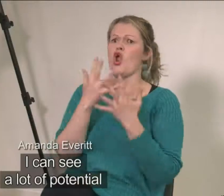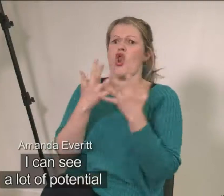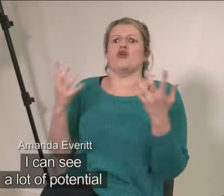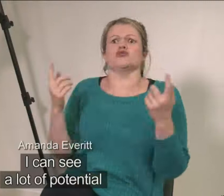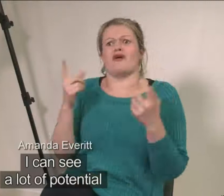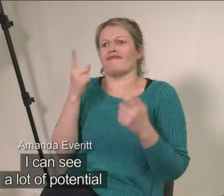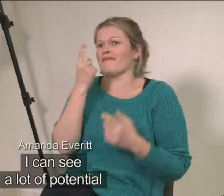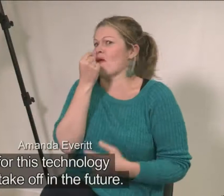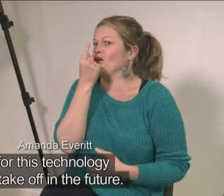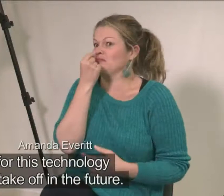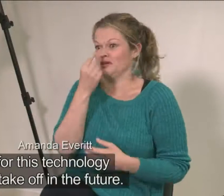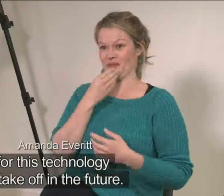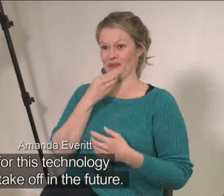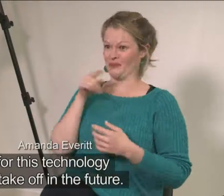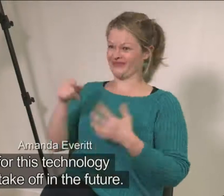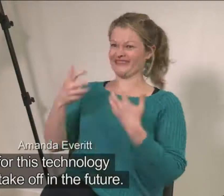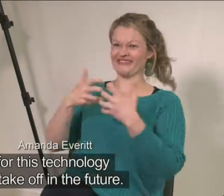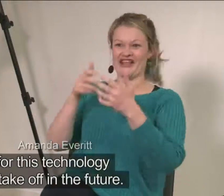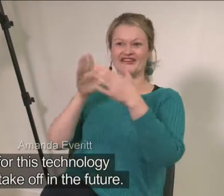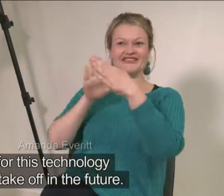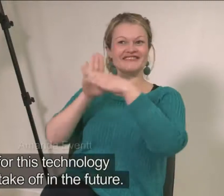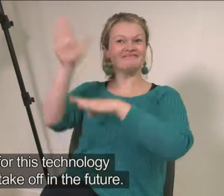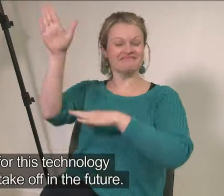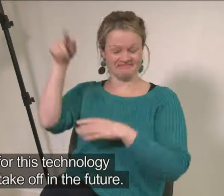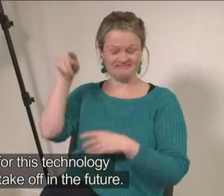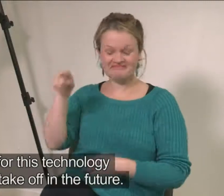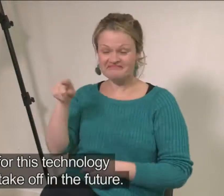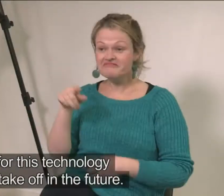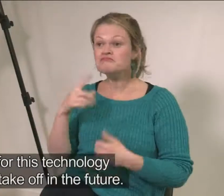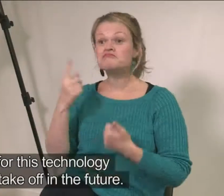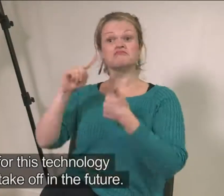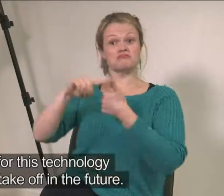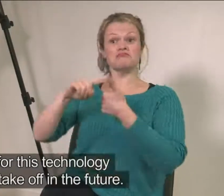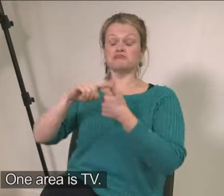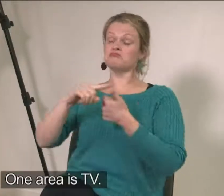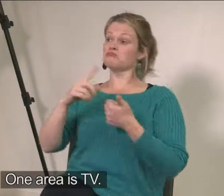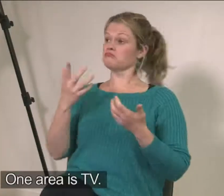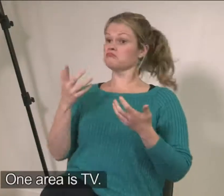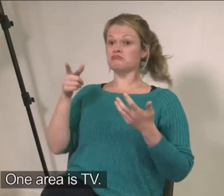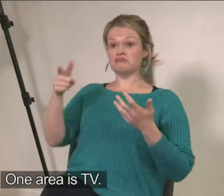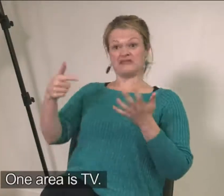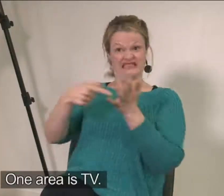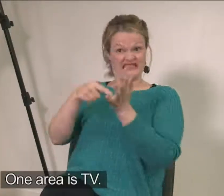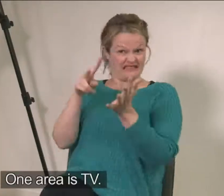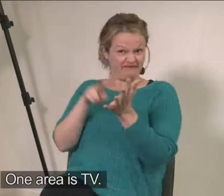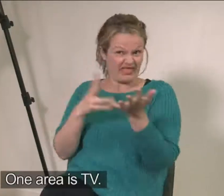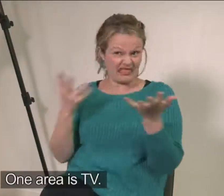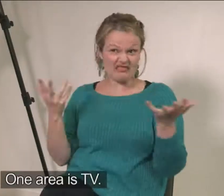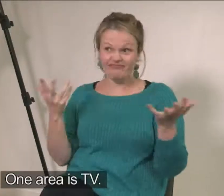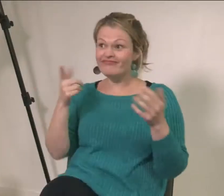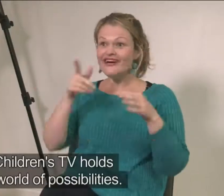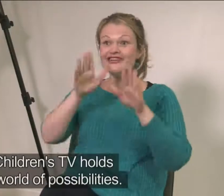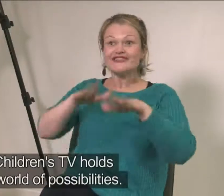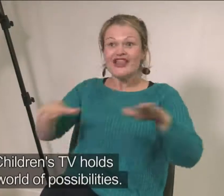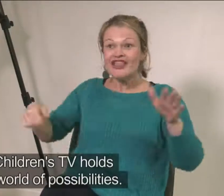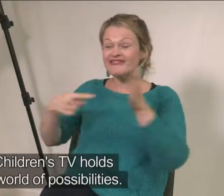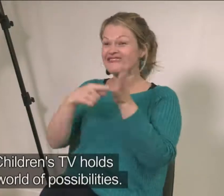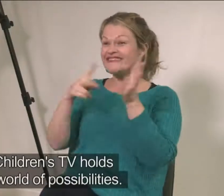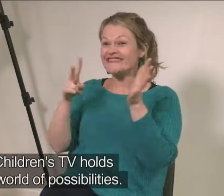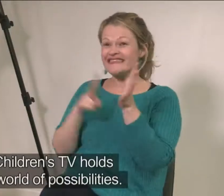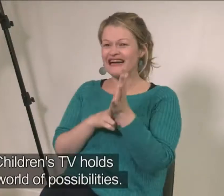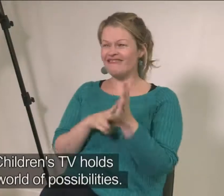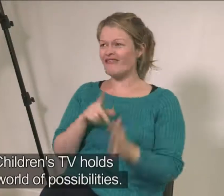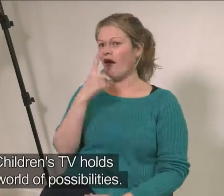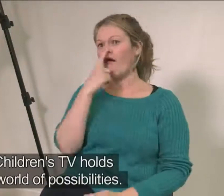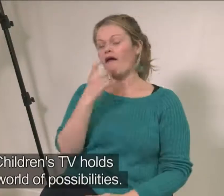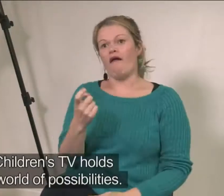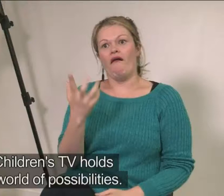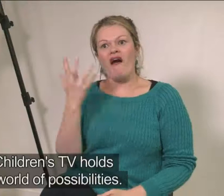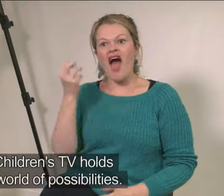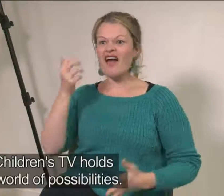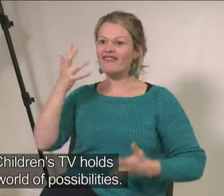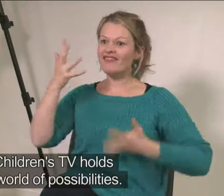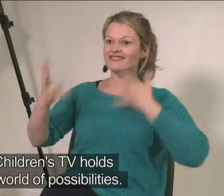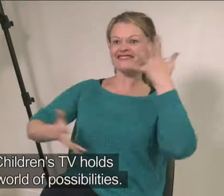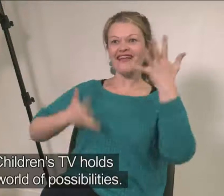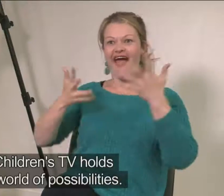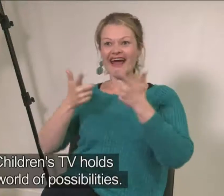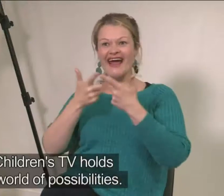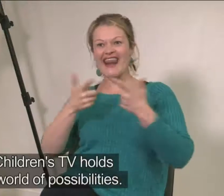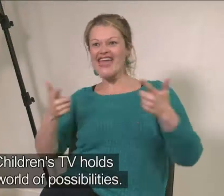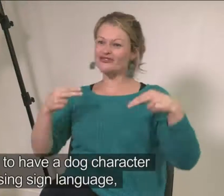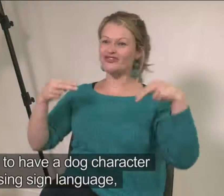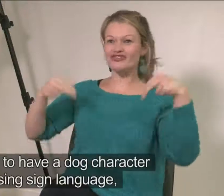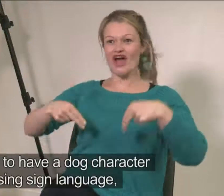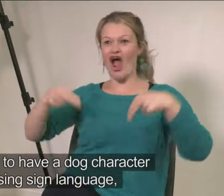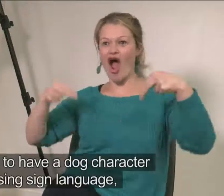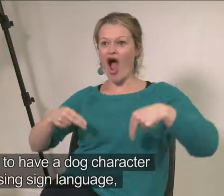I can see a lot of potential for this technology to take off in the future. One area is TV. Children's TV holds a world of